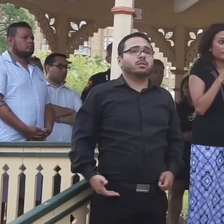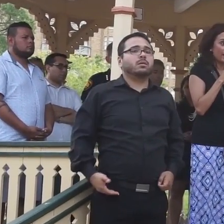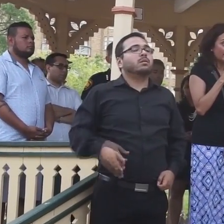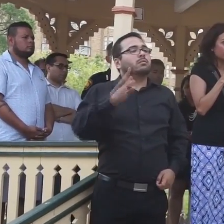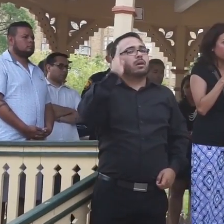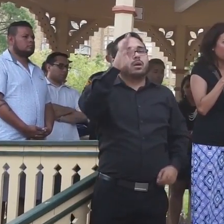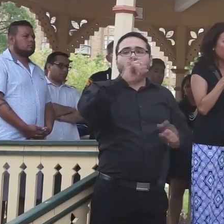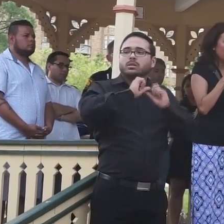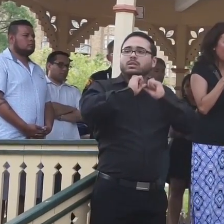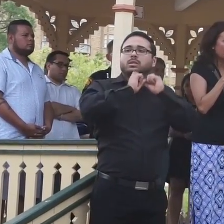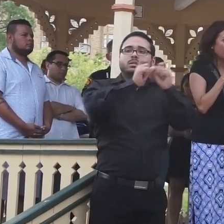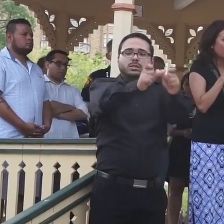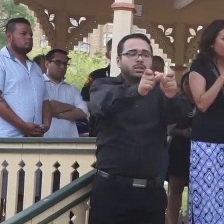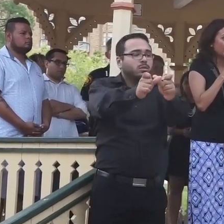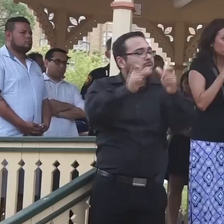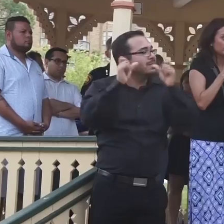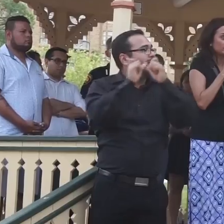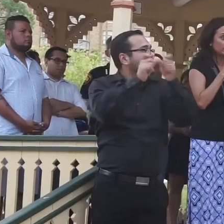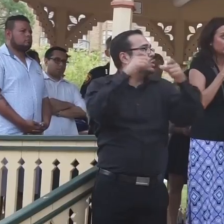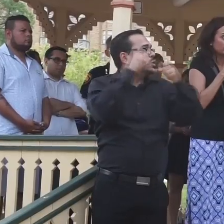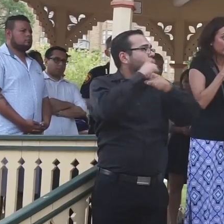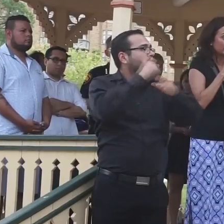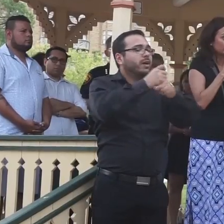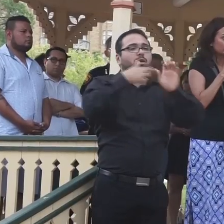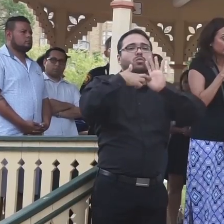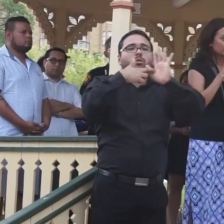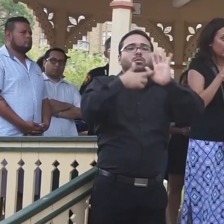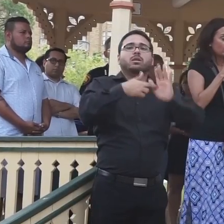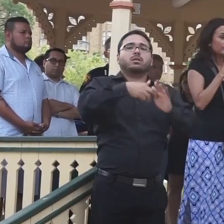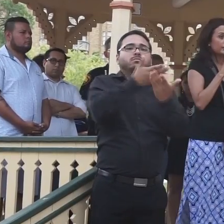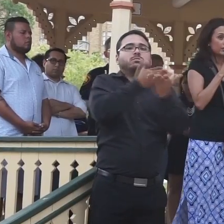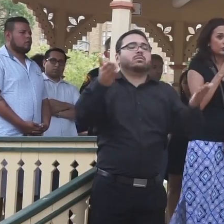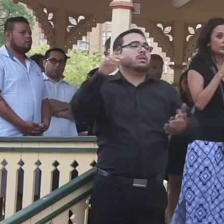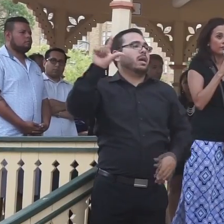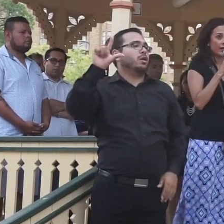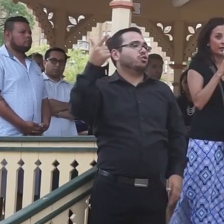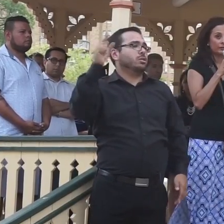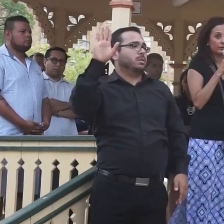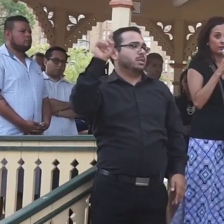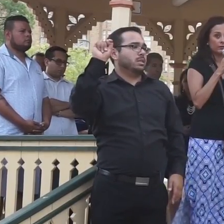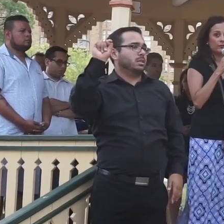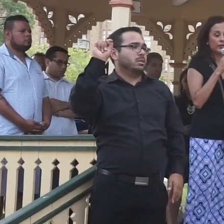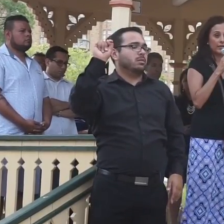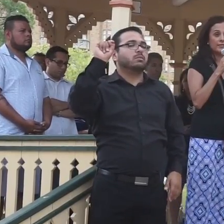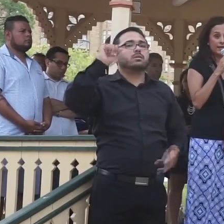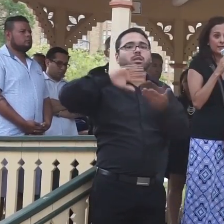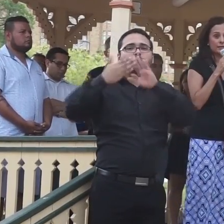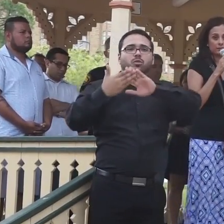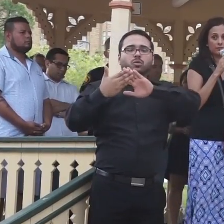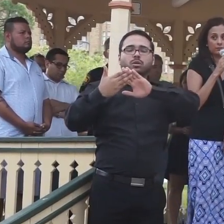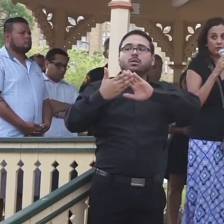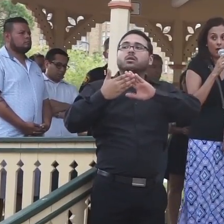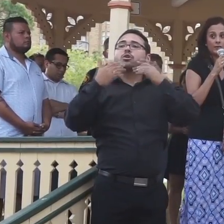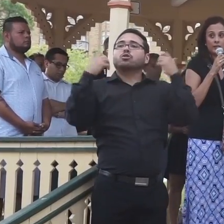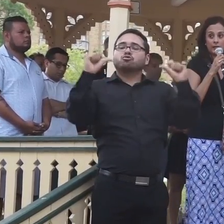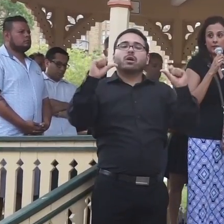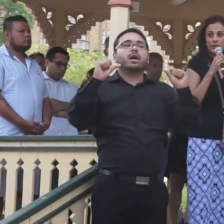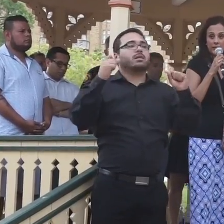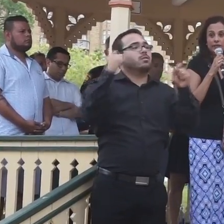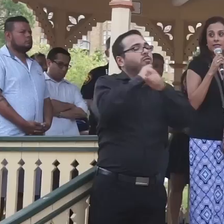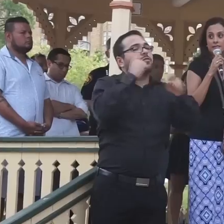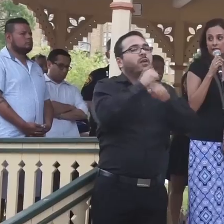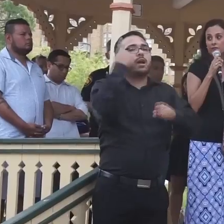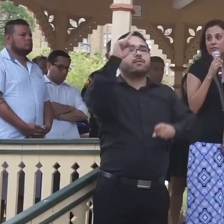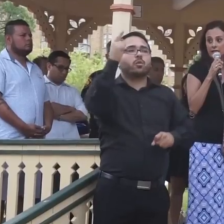continue to fight on behalf of the LGTB community. I will continue to fight for gun sense laws